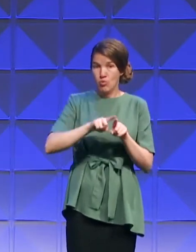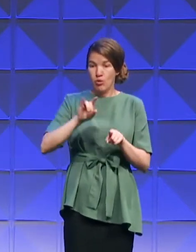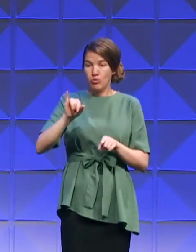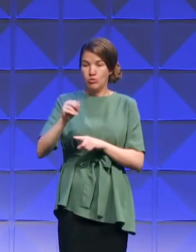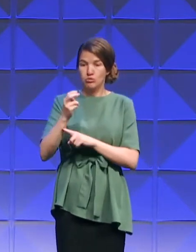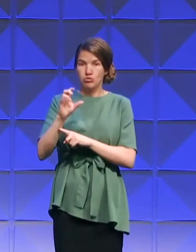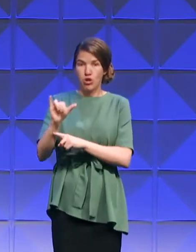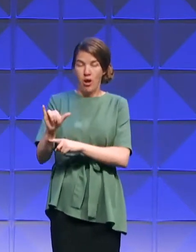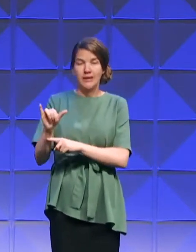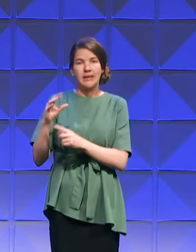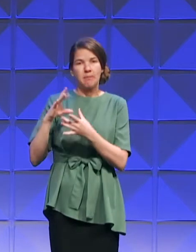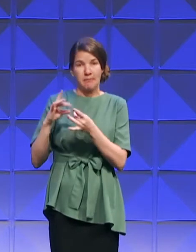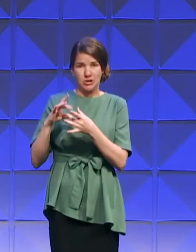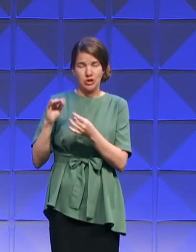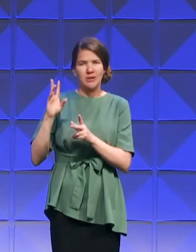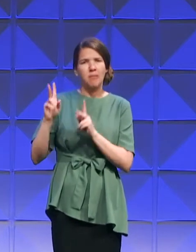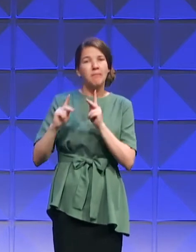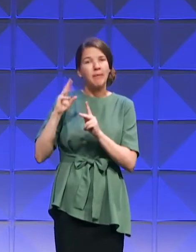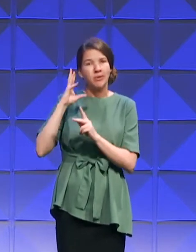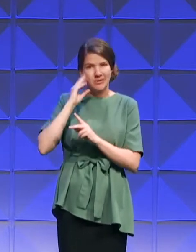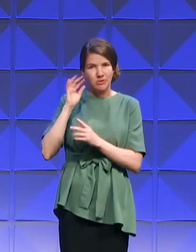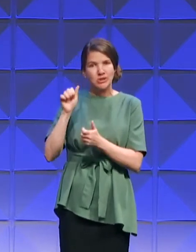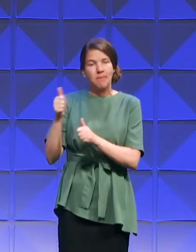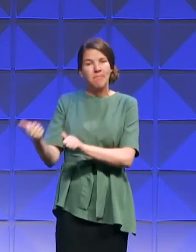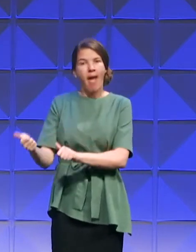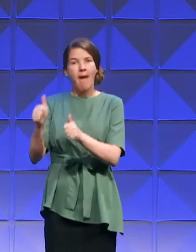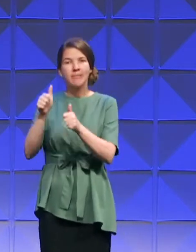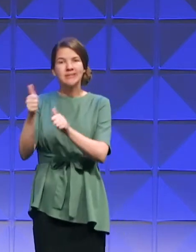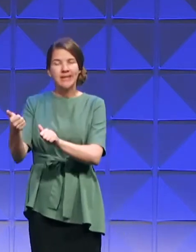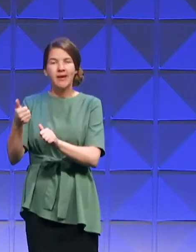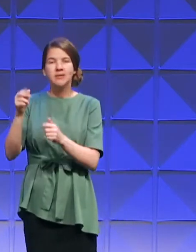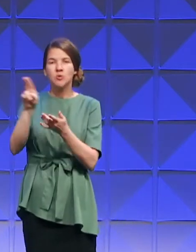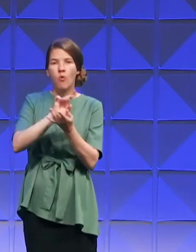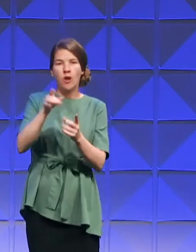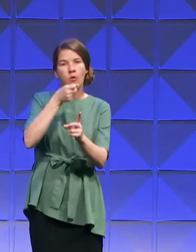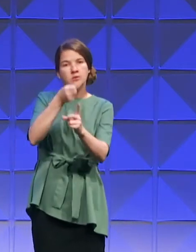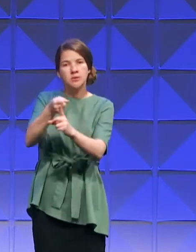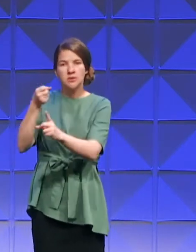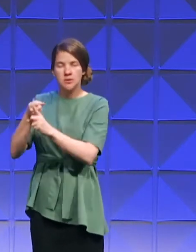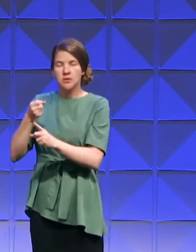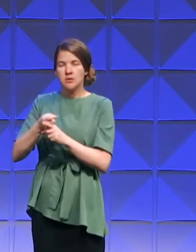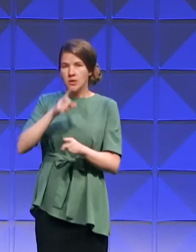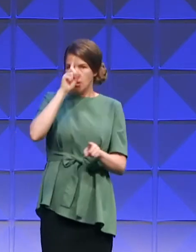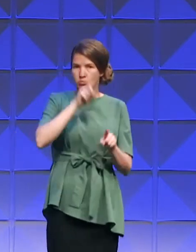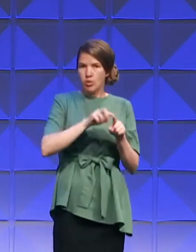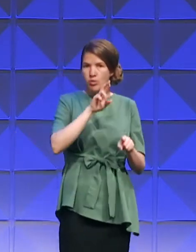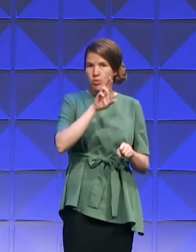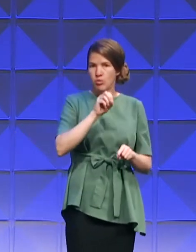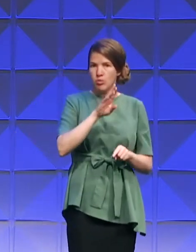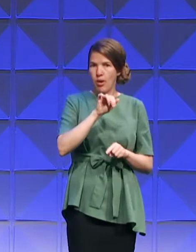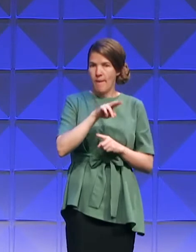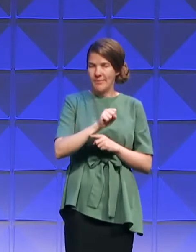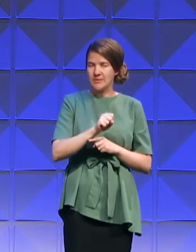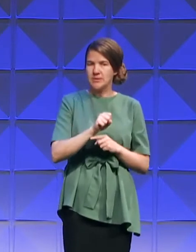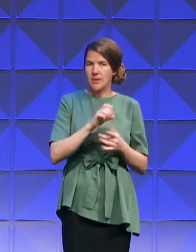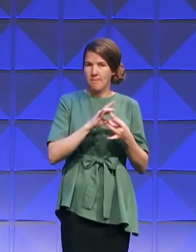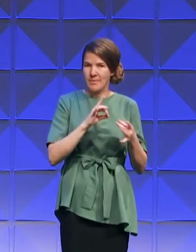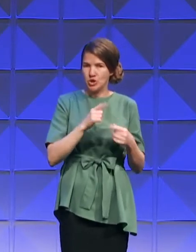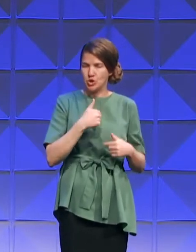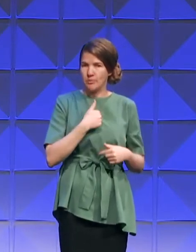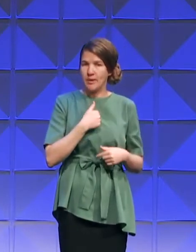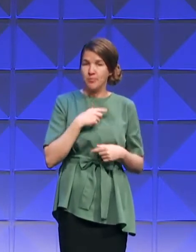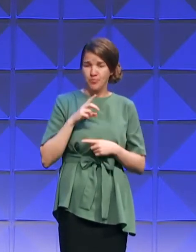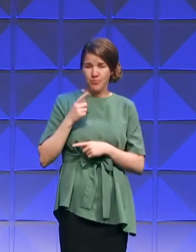people are being baptized, people are receiving the Holy Ghost. Brother Robbins mentioned to me that the doctor